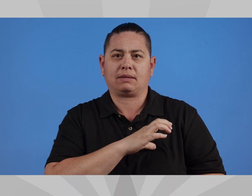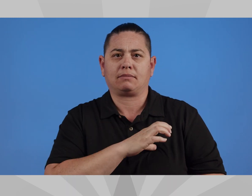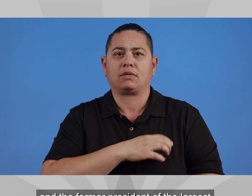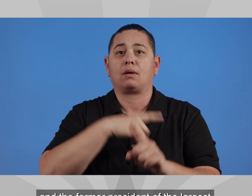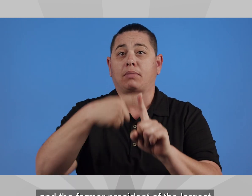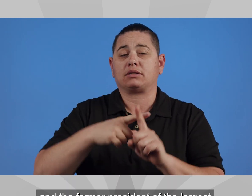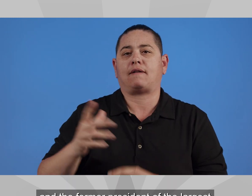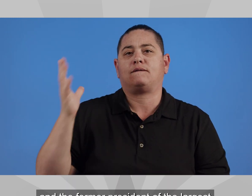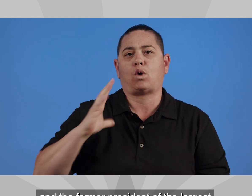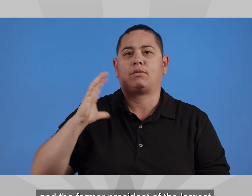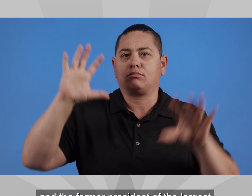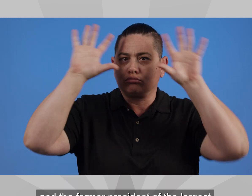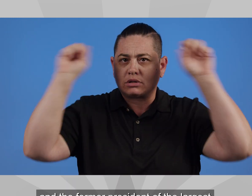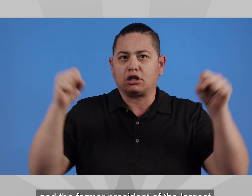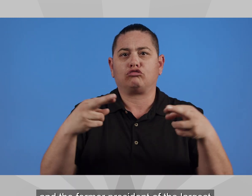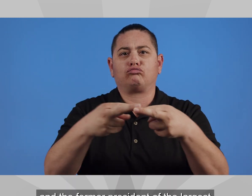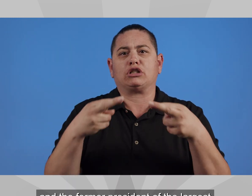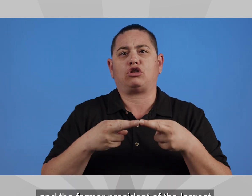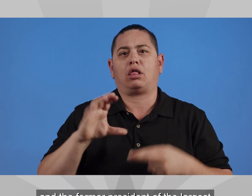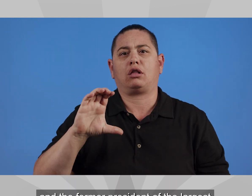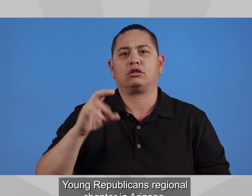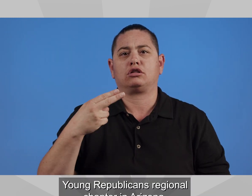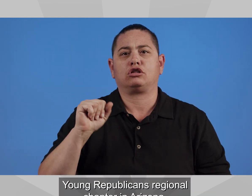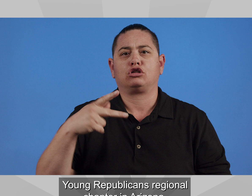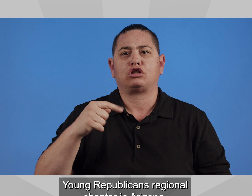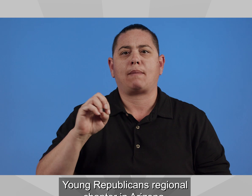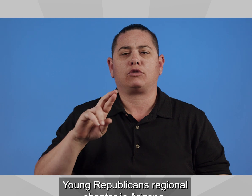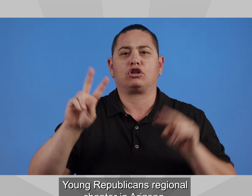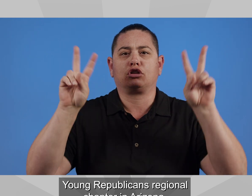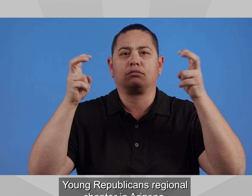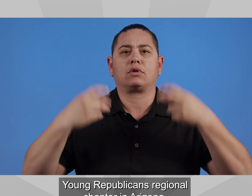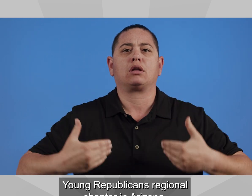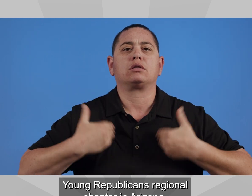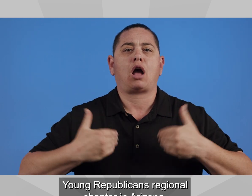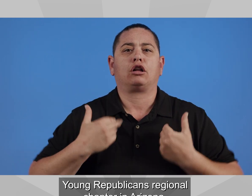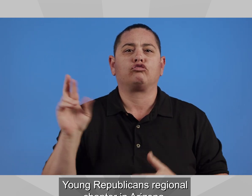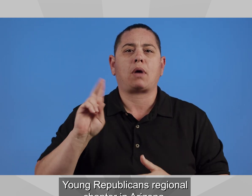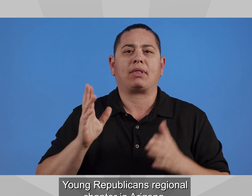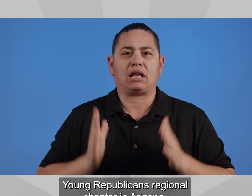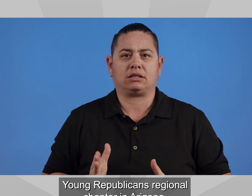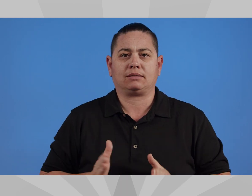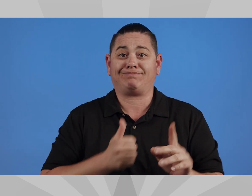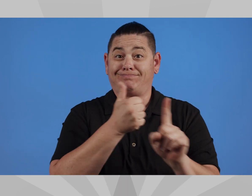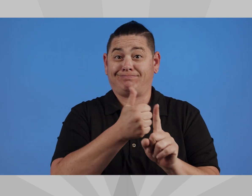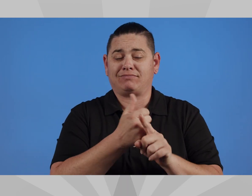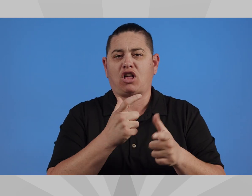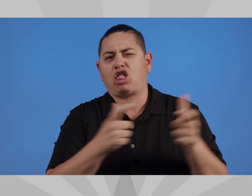and the former president of the largest young Republican's regional chapter in Arizona.